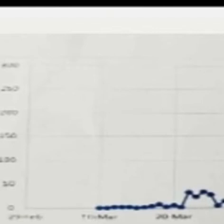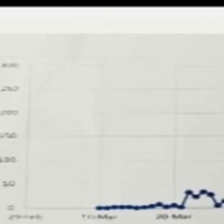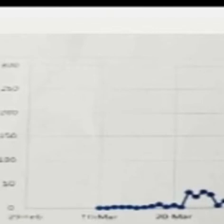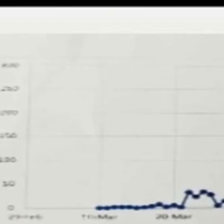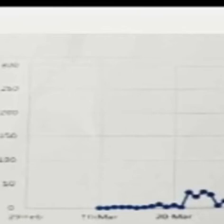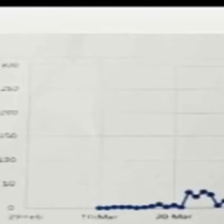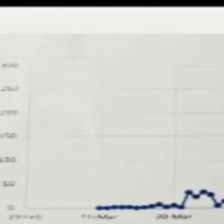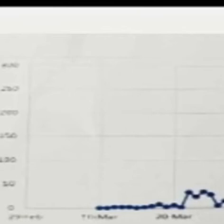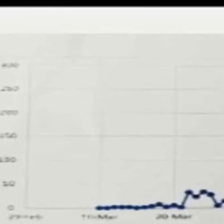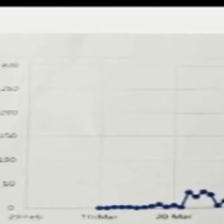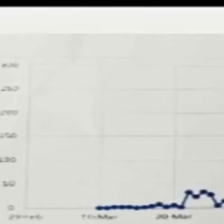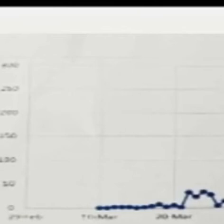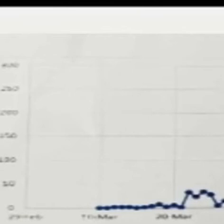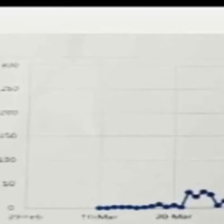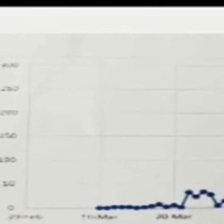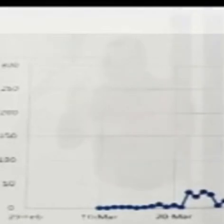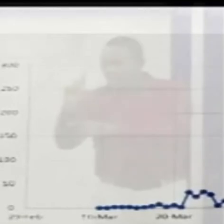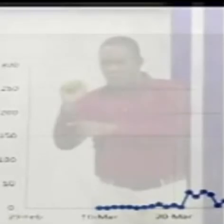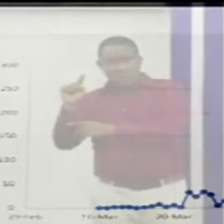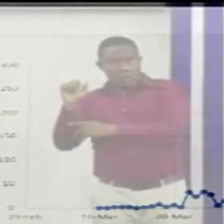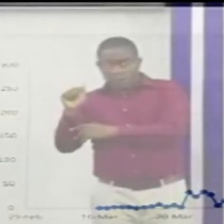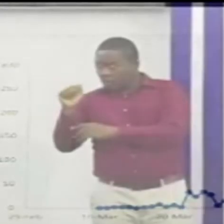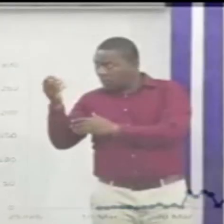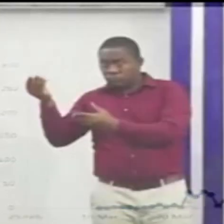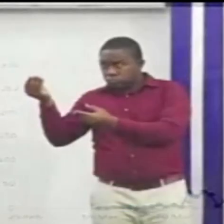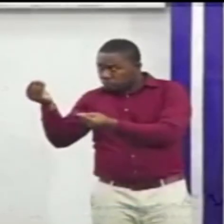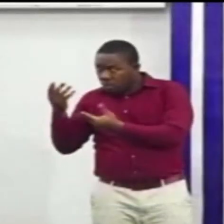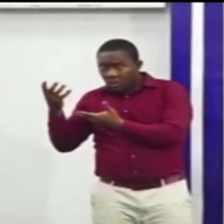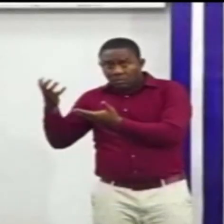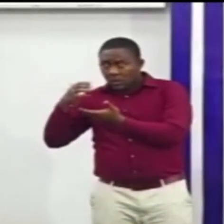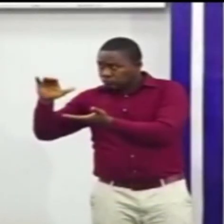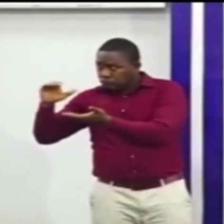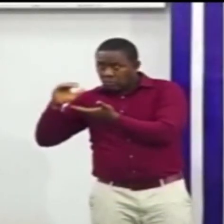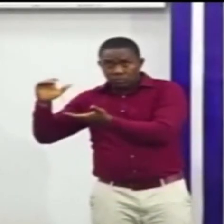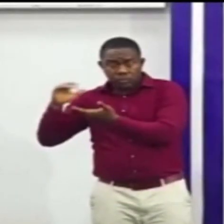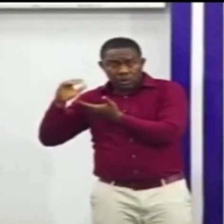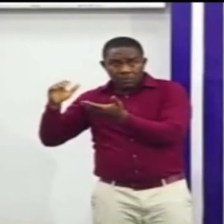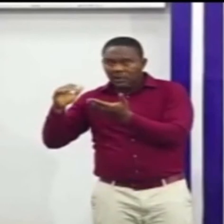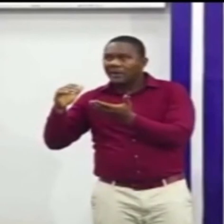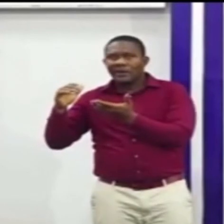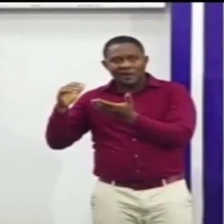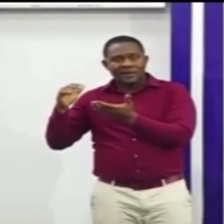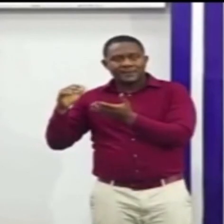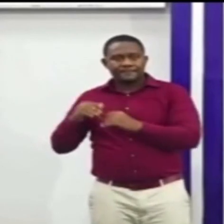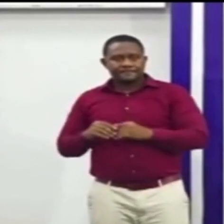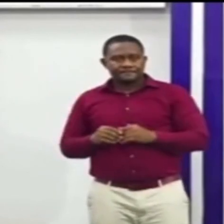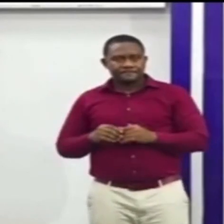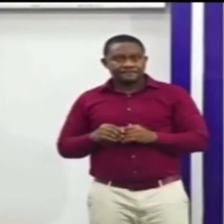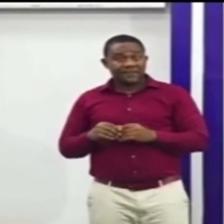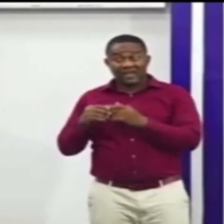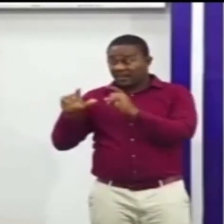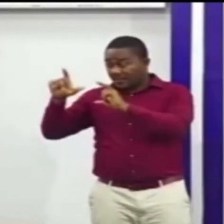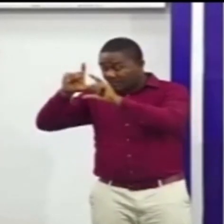on the data that we started picking for testing in the laboratory